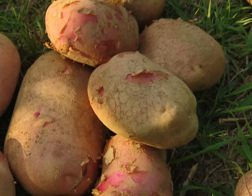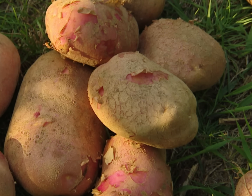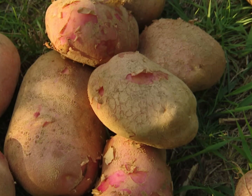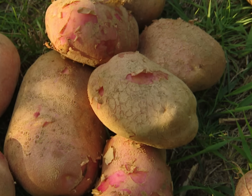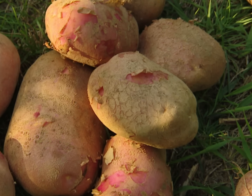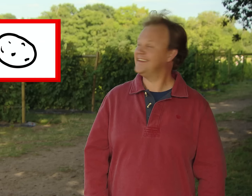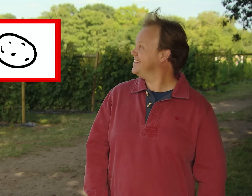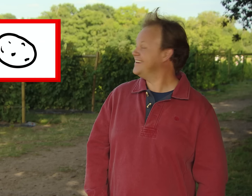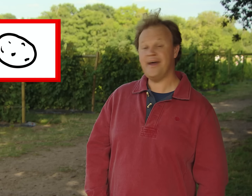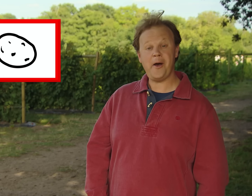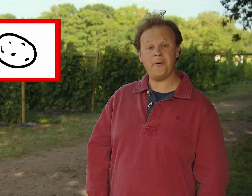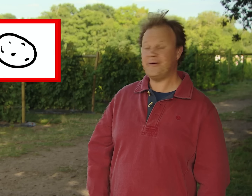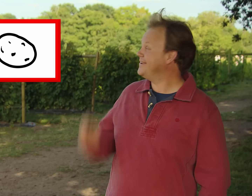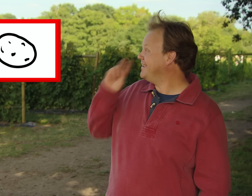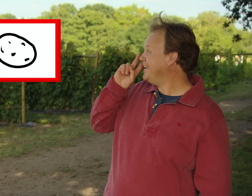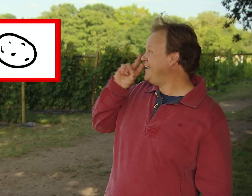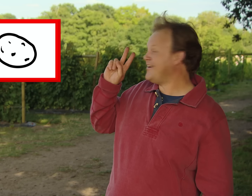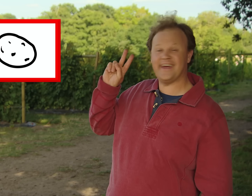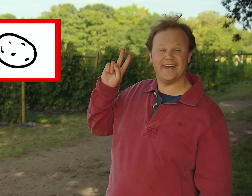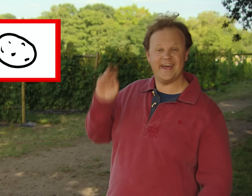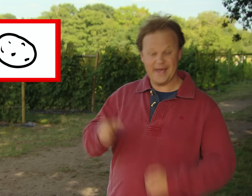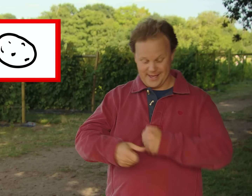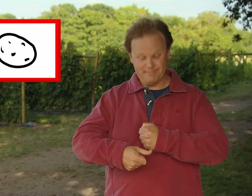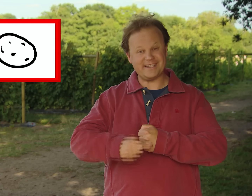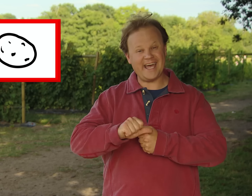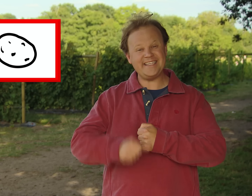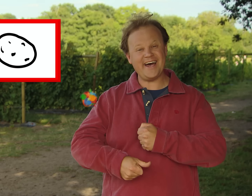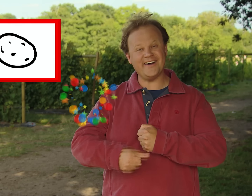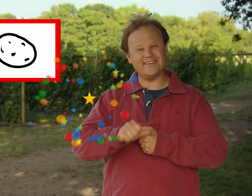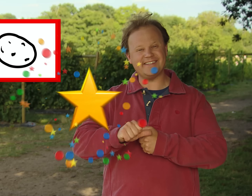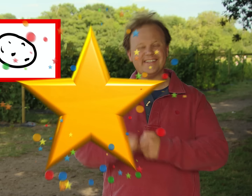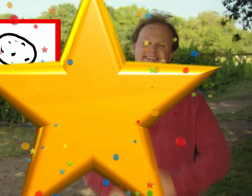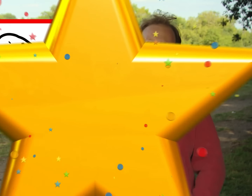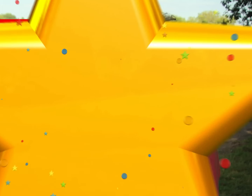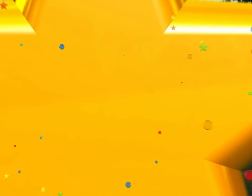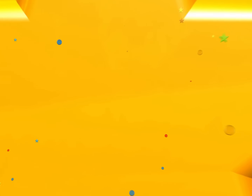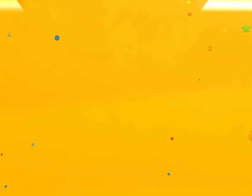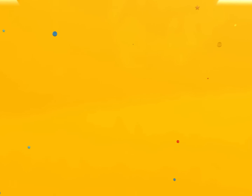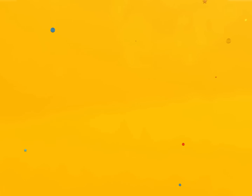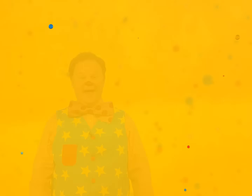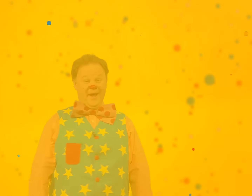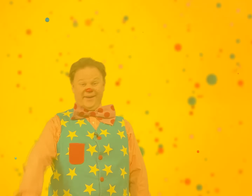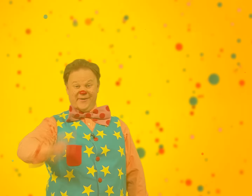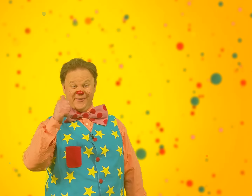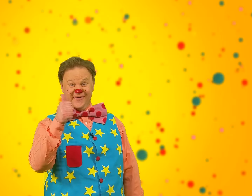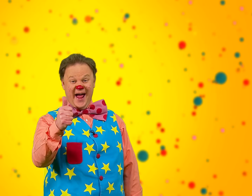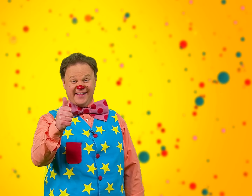Potatoes! Oh look! Potatoes! Great